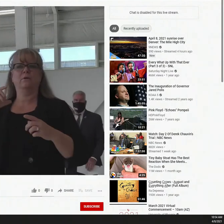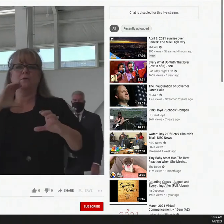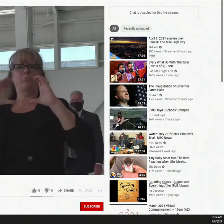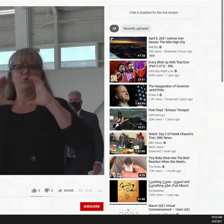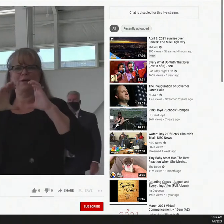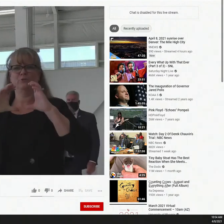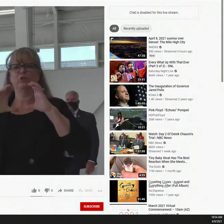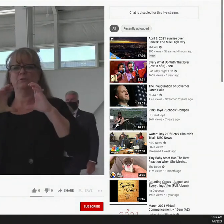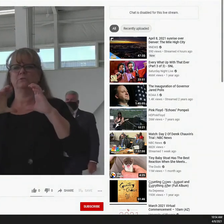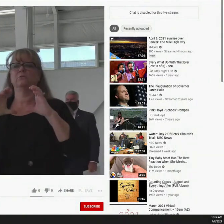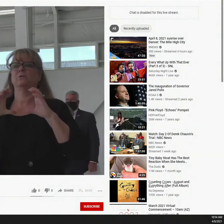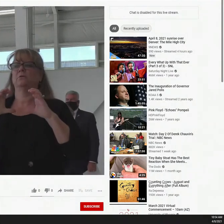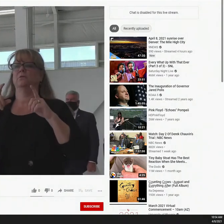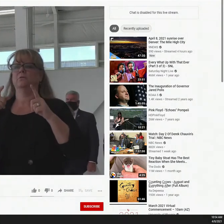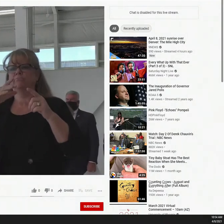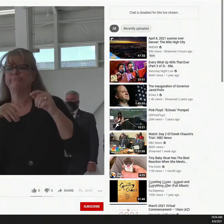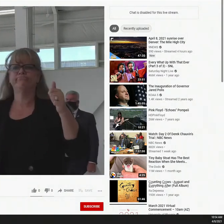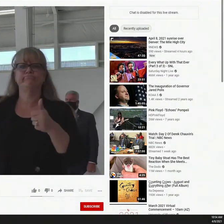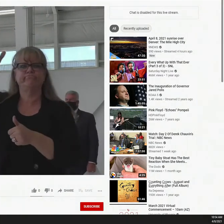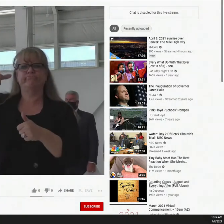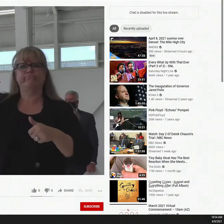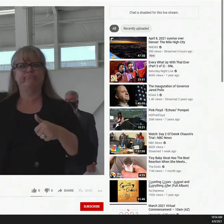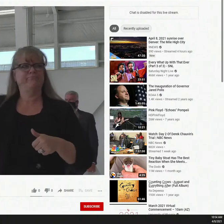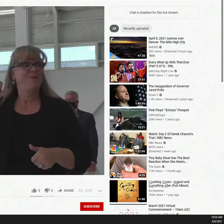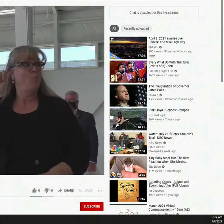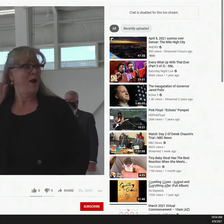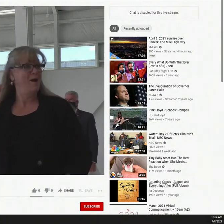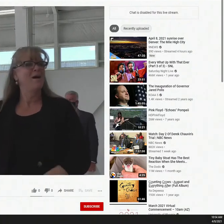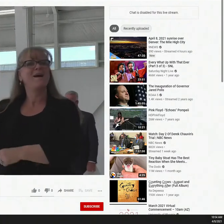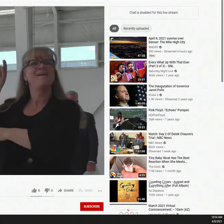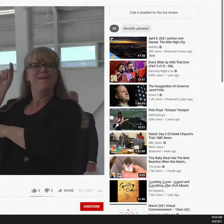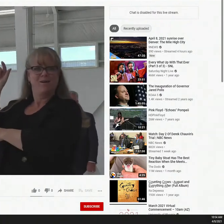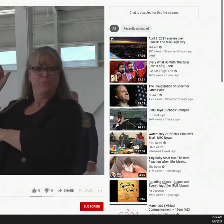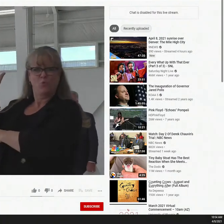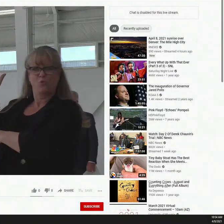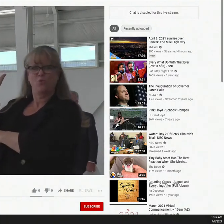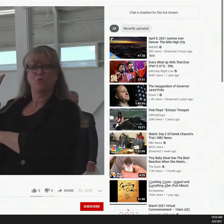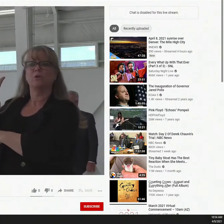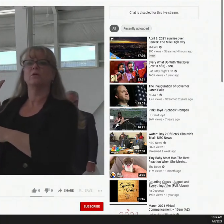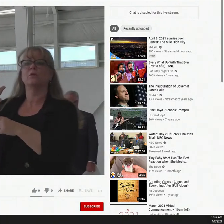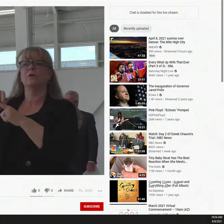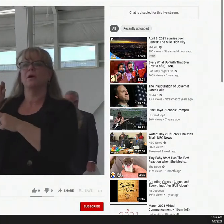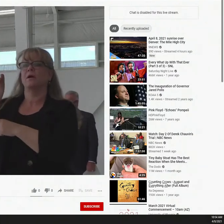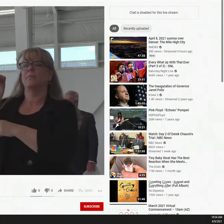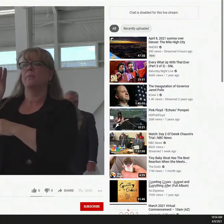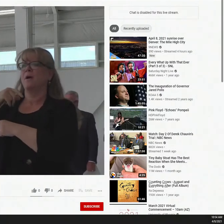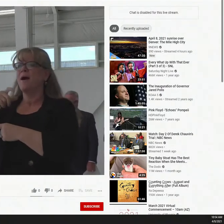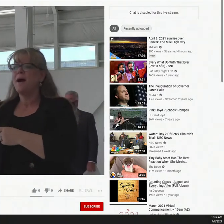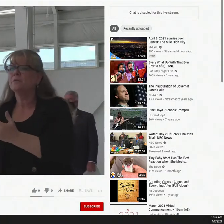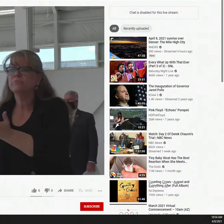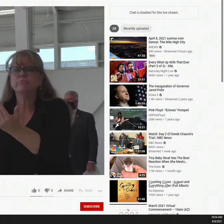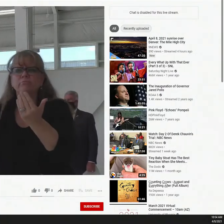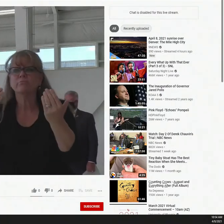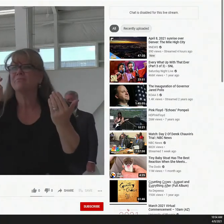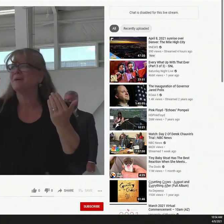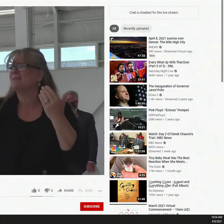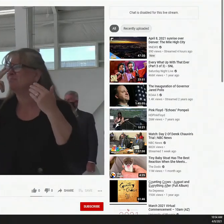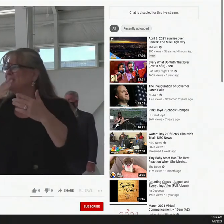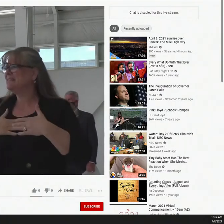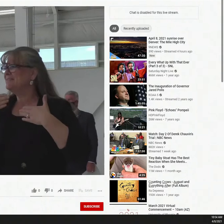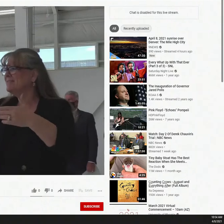if we could go ahead and everyone from the media, go ahead and take your place. We'll get the official program started.